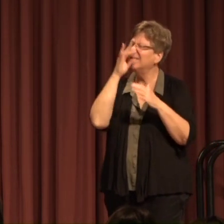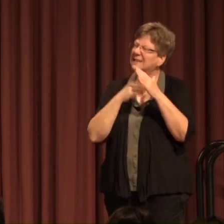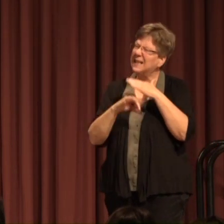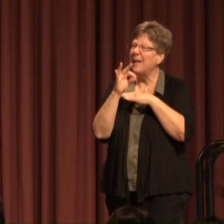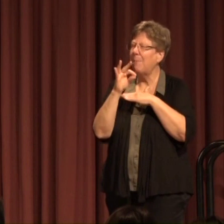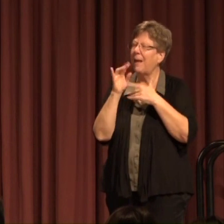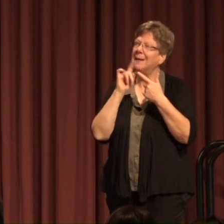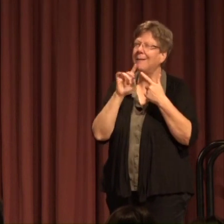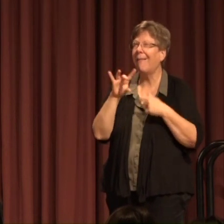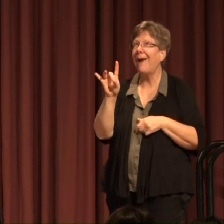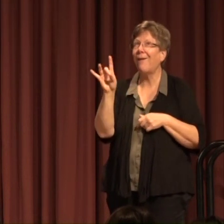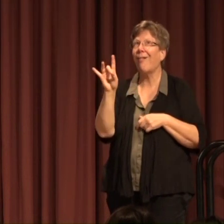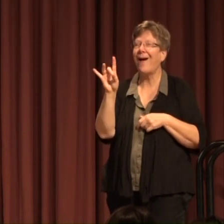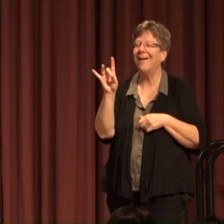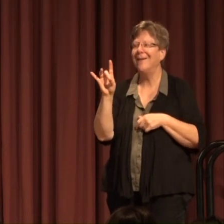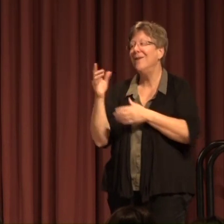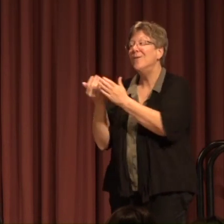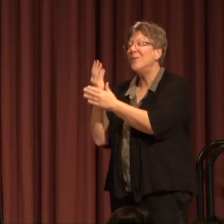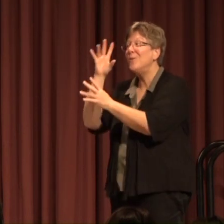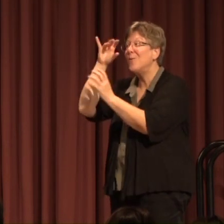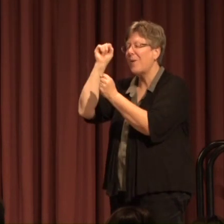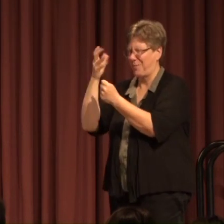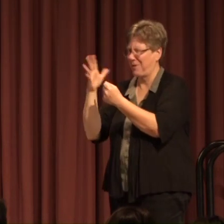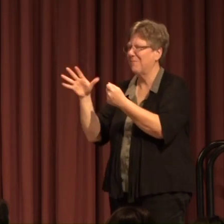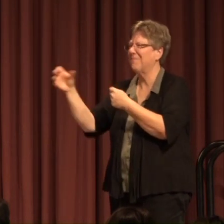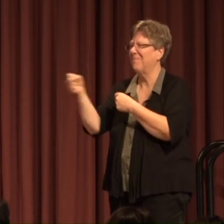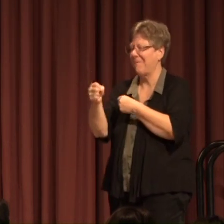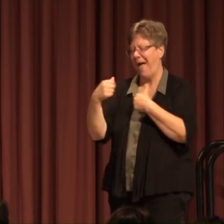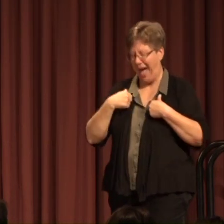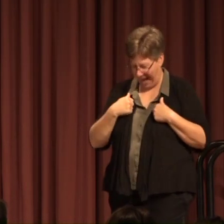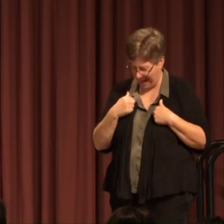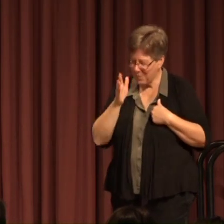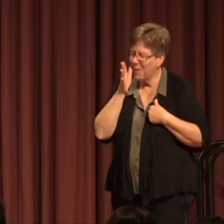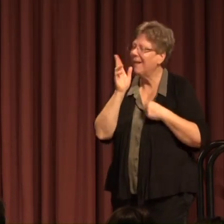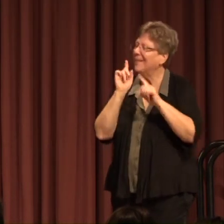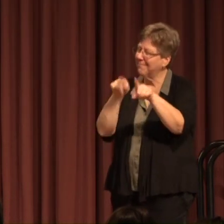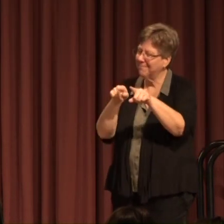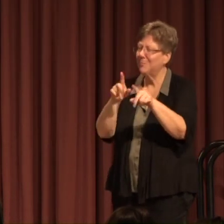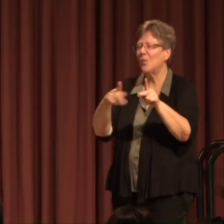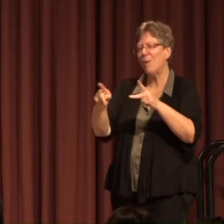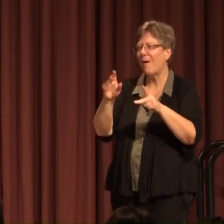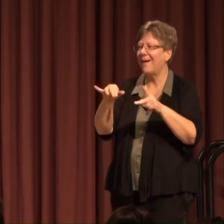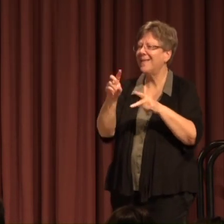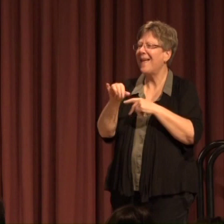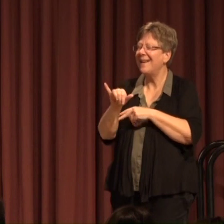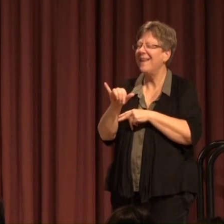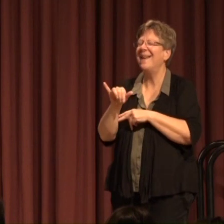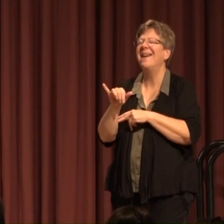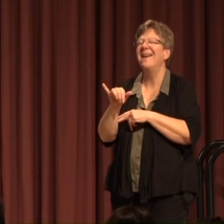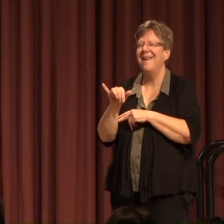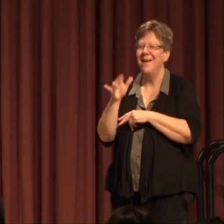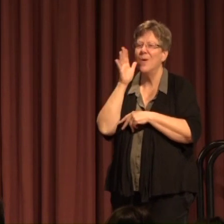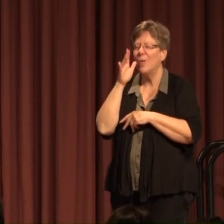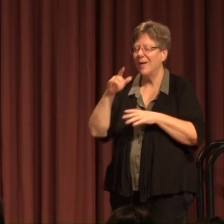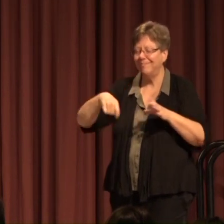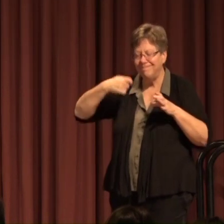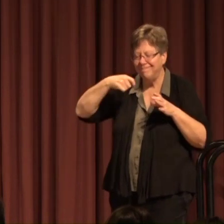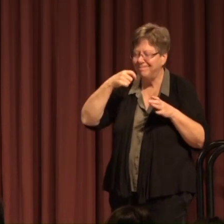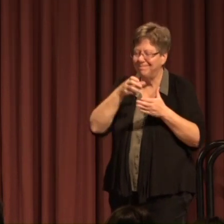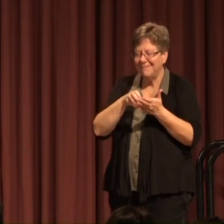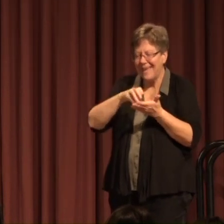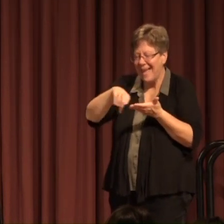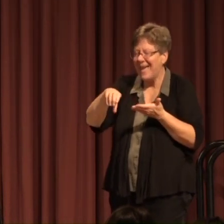until 8 o'clock The new president will be here But I will come into the party that day And have birthday cake